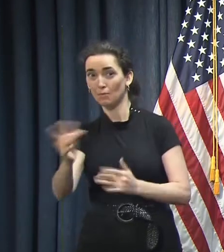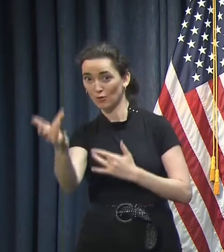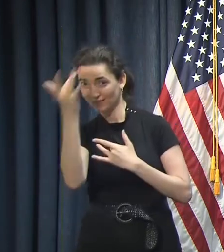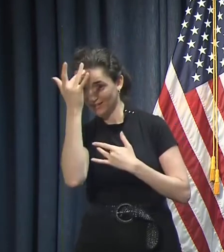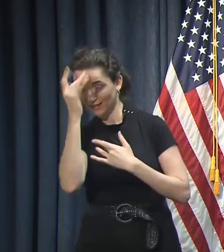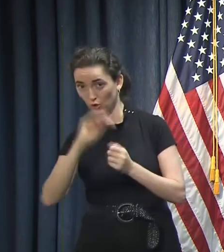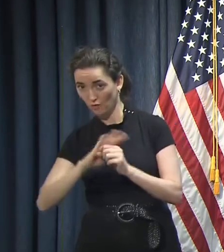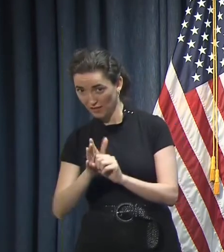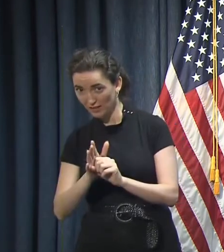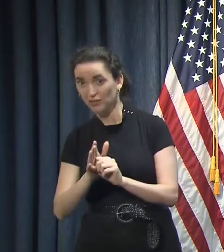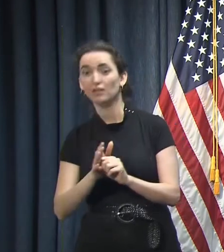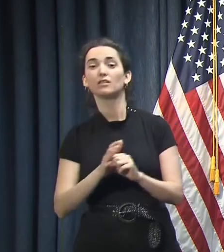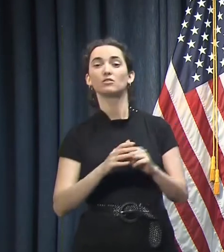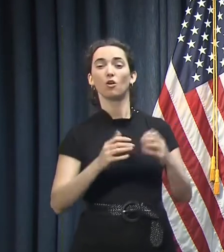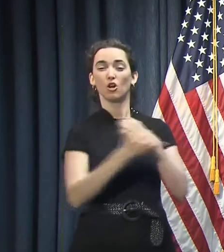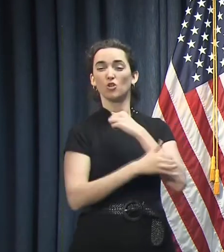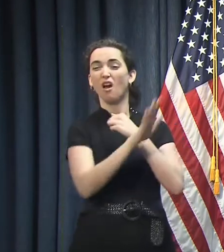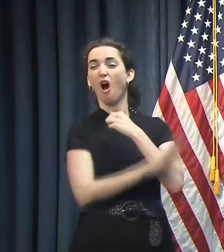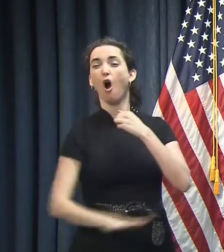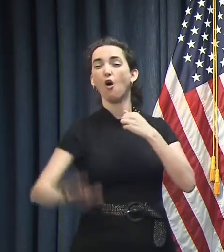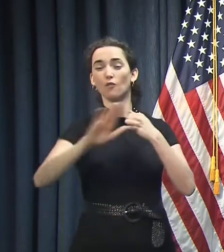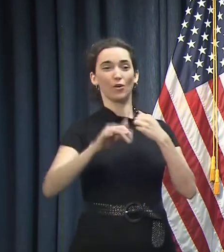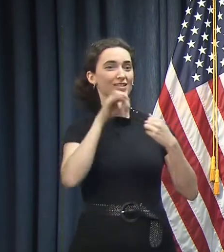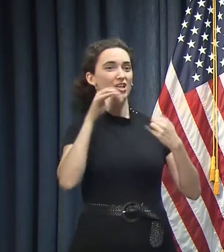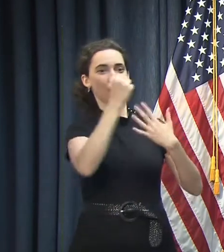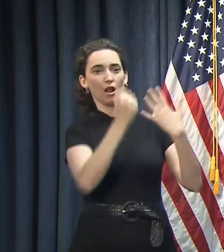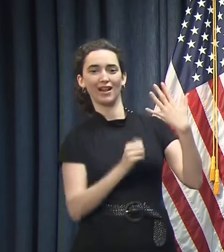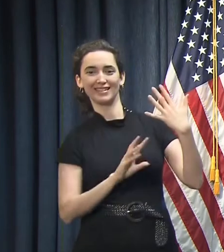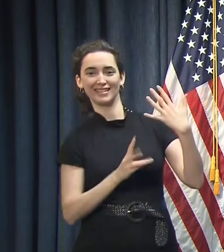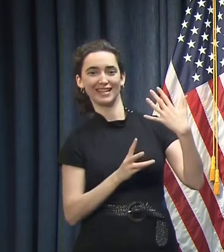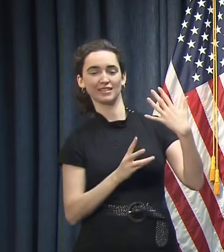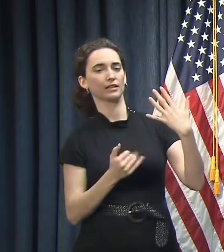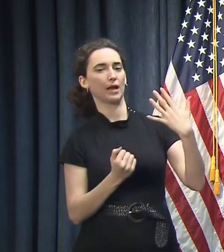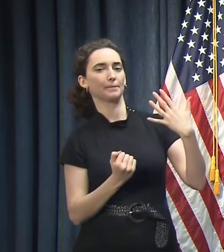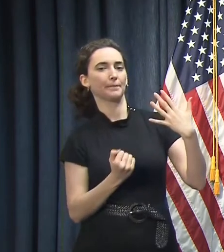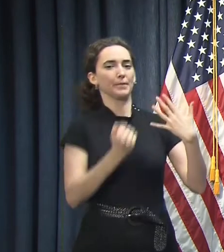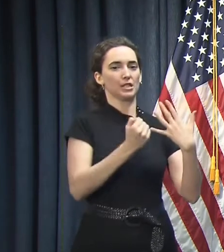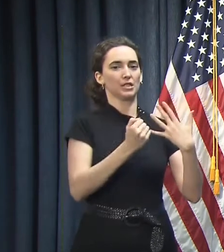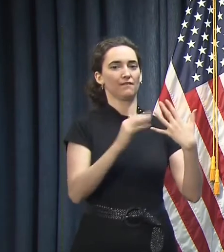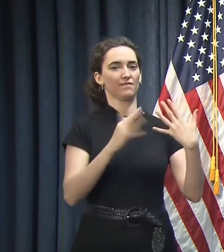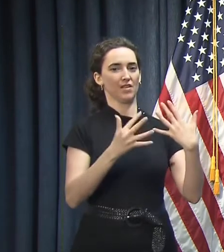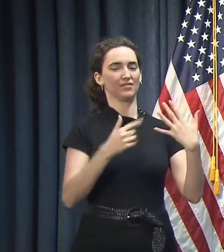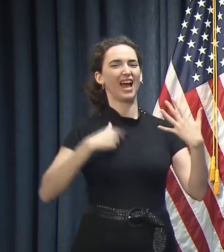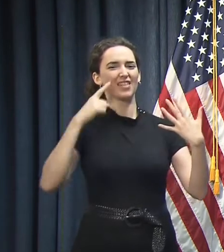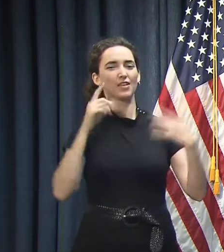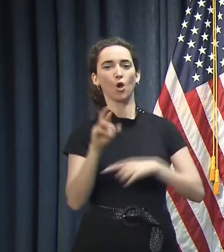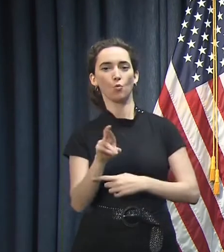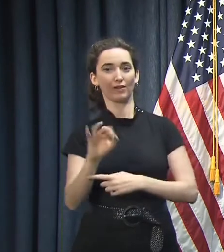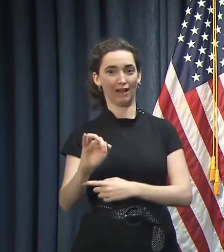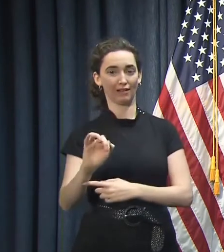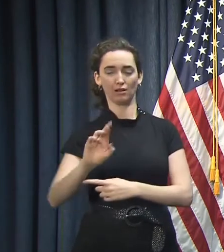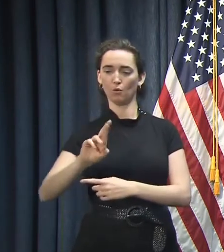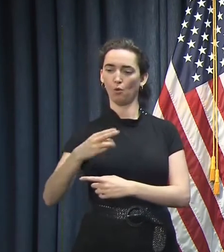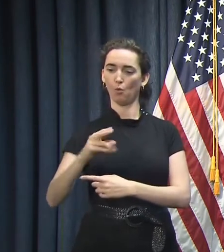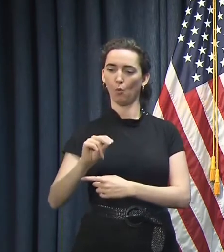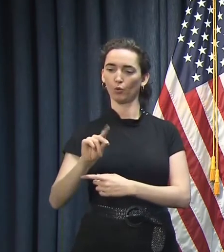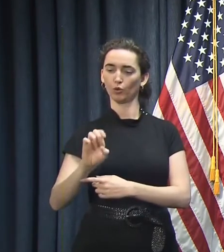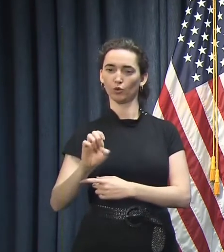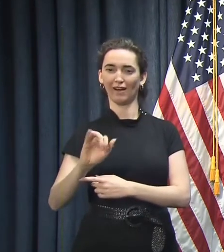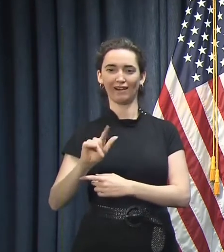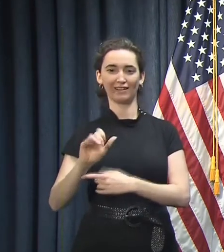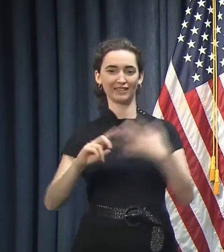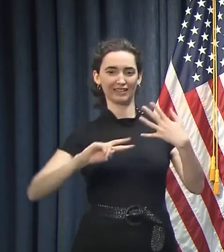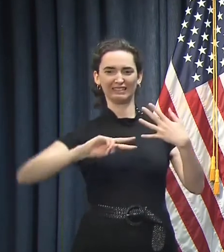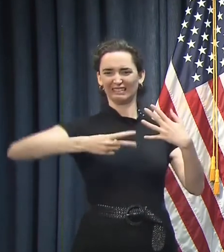So – because we had slid down to six yesterday, and I think we just traded spots with Rhode Island today. Speaking